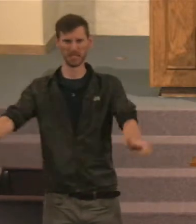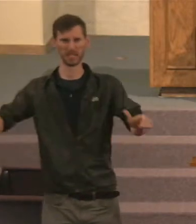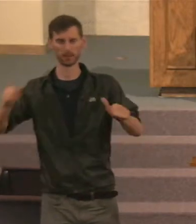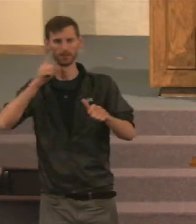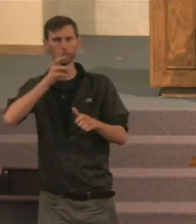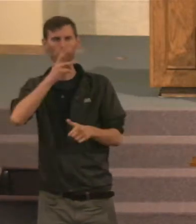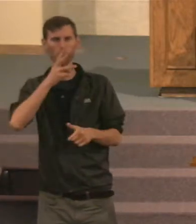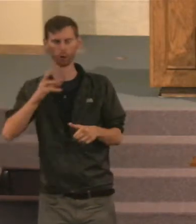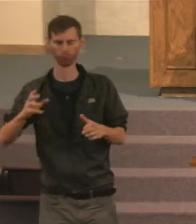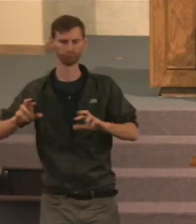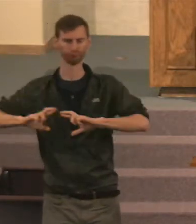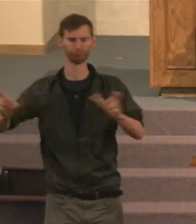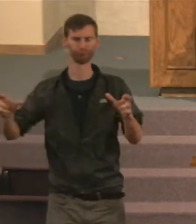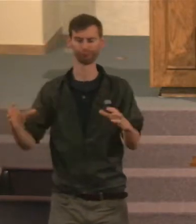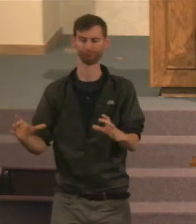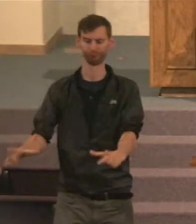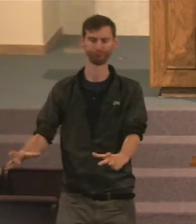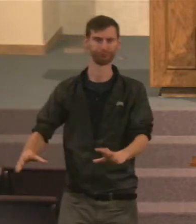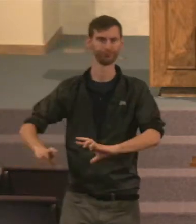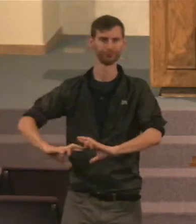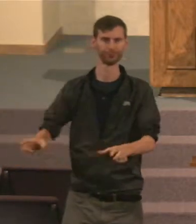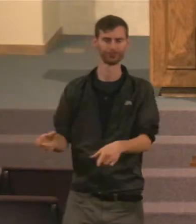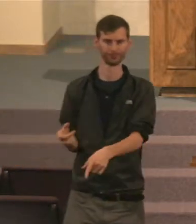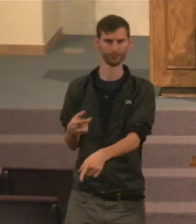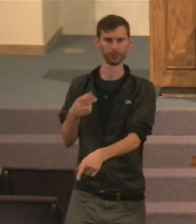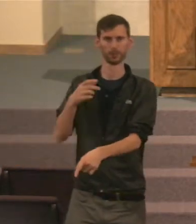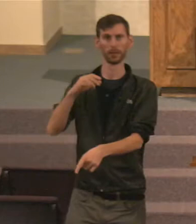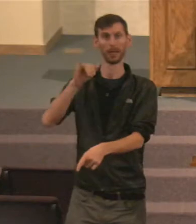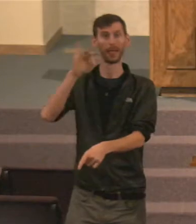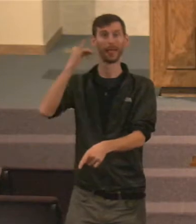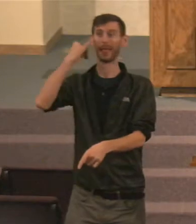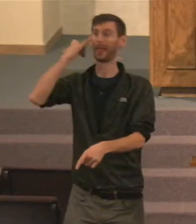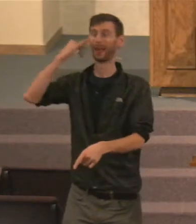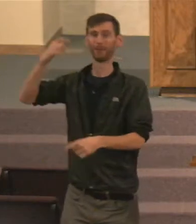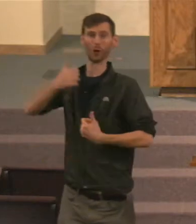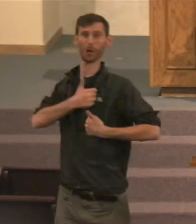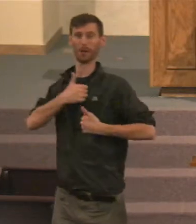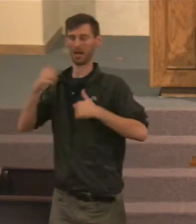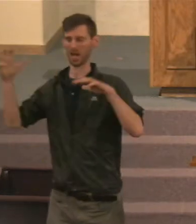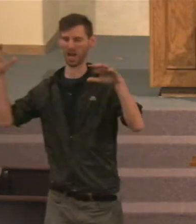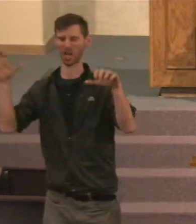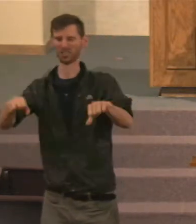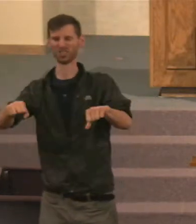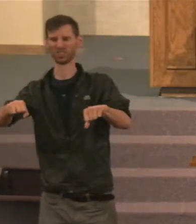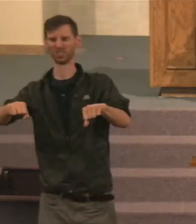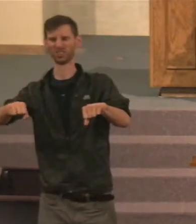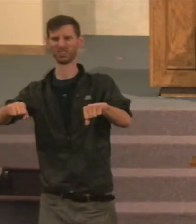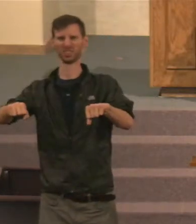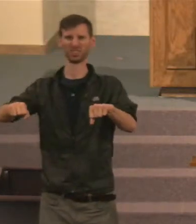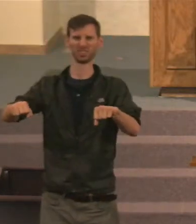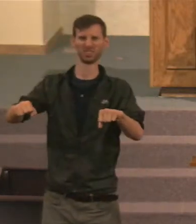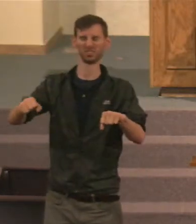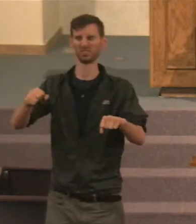If they were ever under siege. But now, it talks about the wheel, Breaking at the cistern. What would the wheel be?